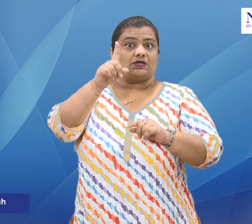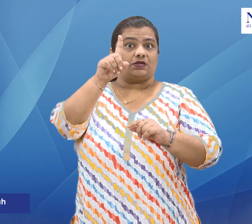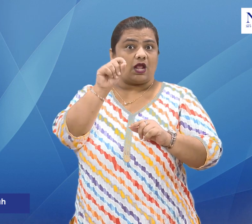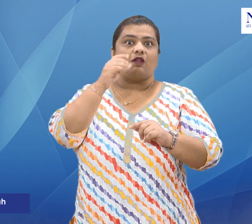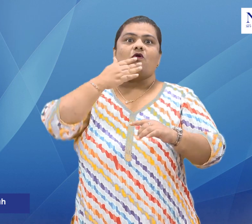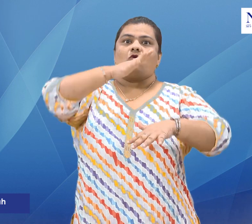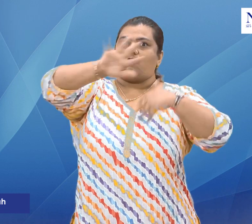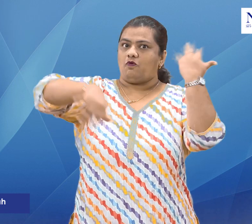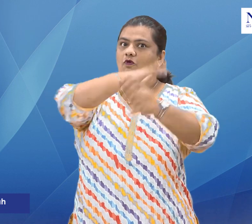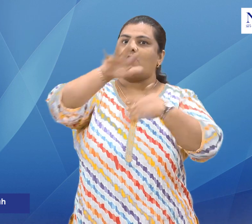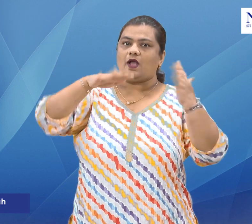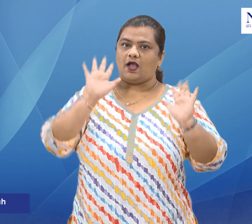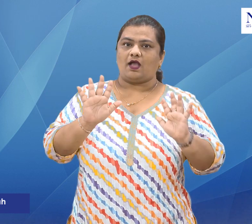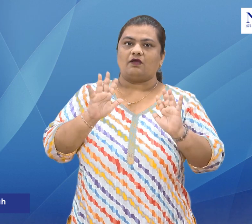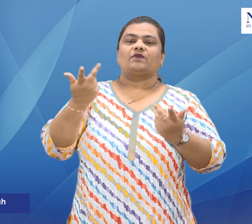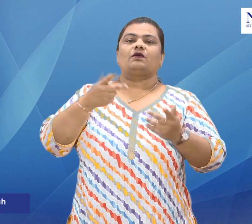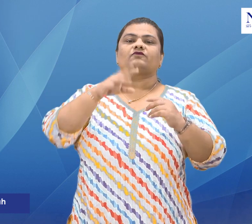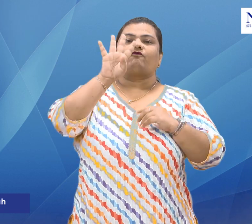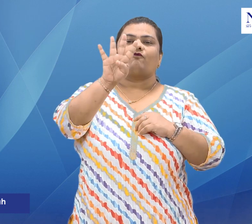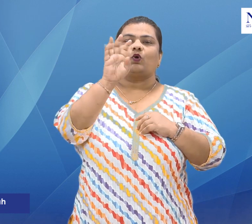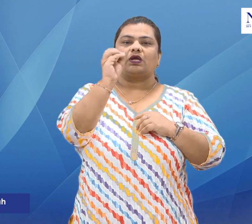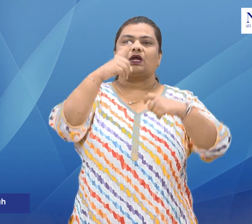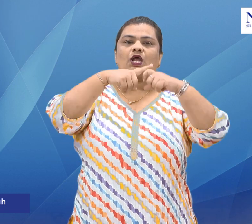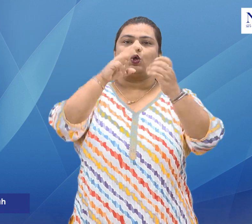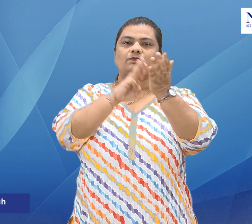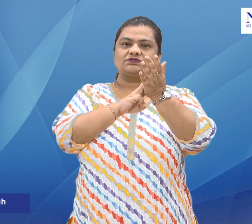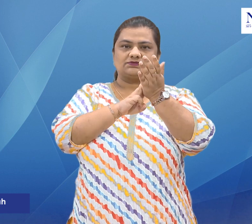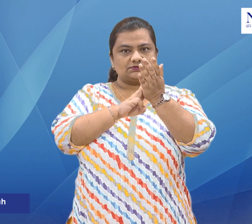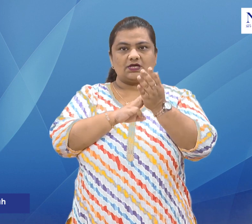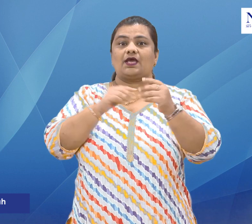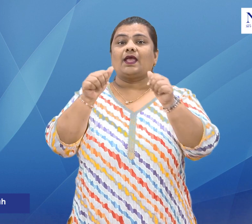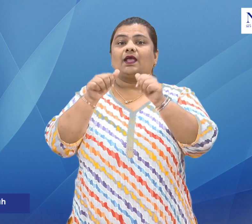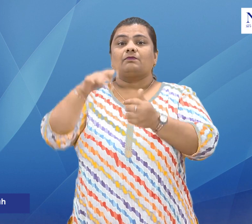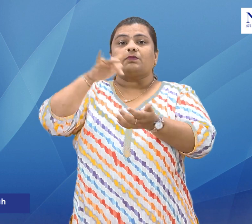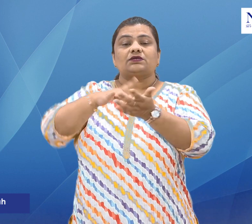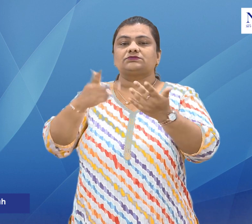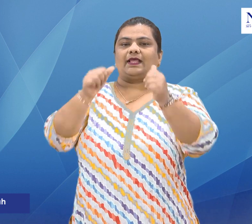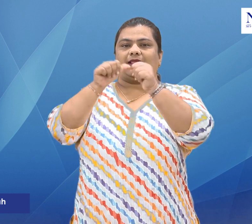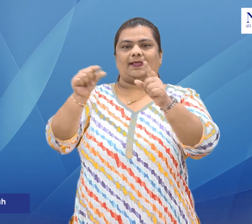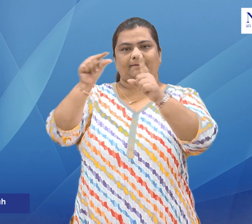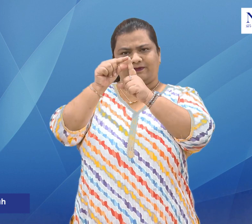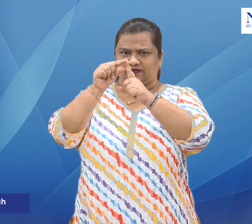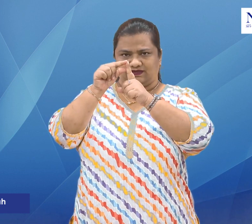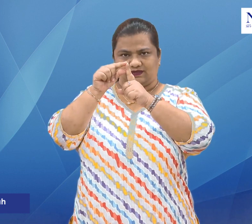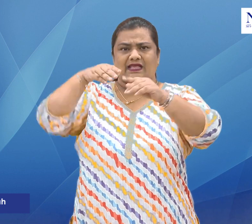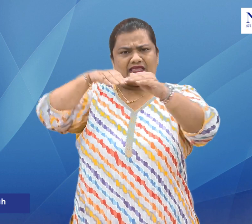Asani was about 40 km south Machlipatnam in Andhra Pradesh and is expected to move northwards. It also